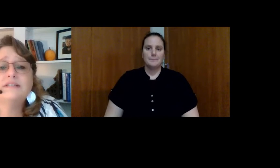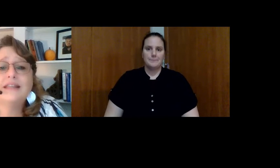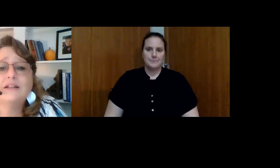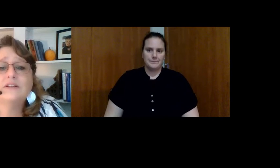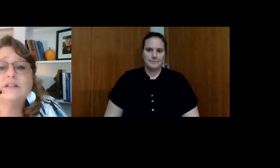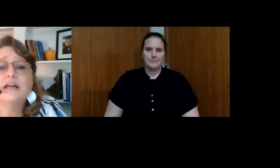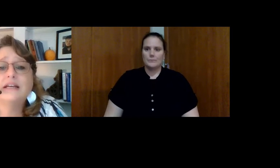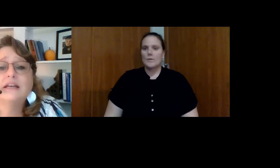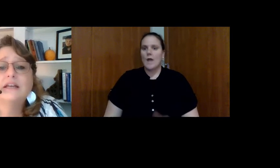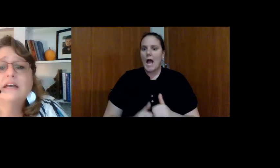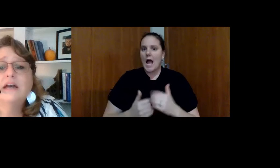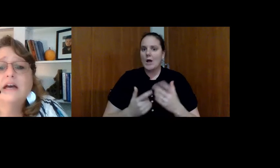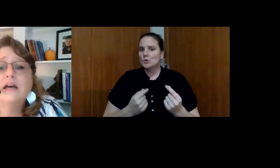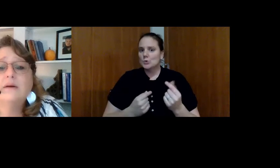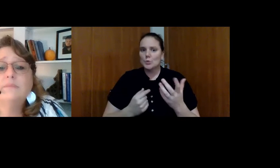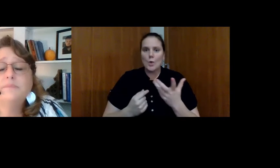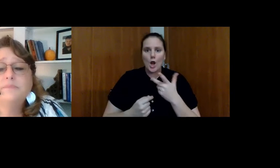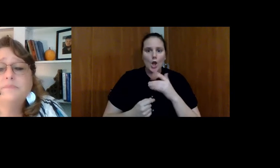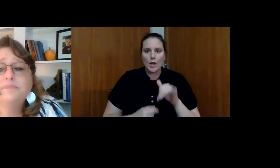that and what does that look like?